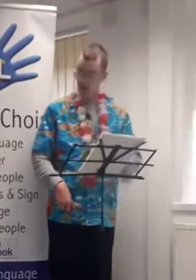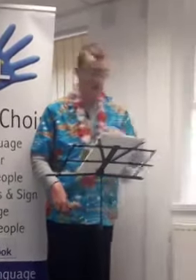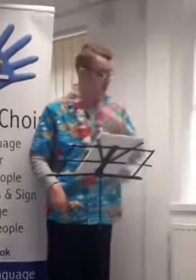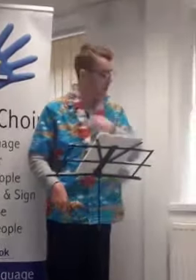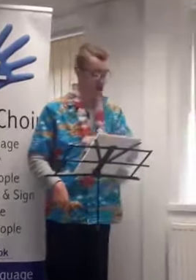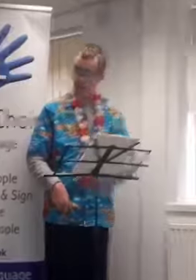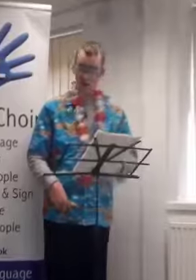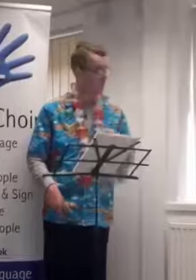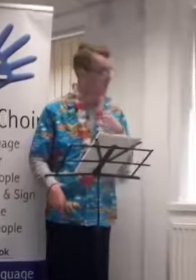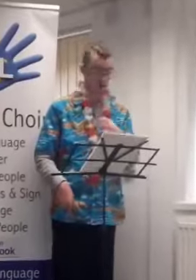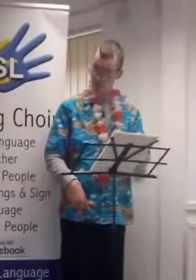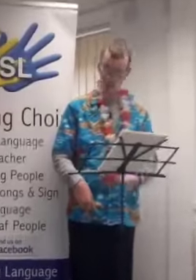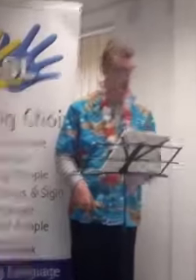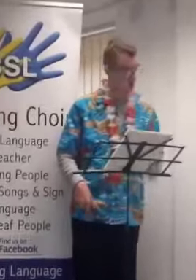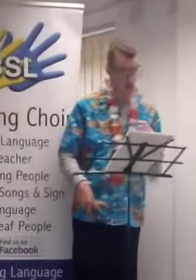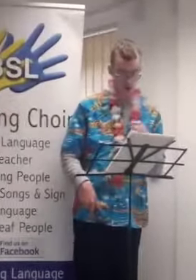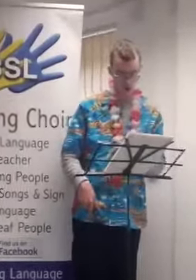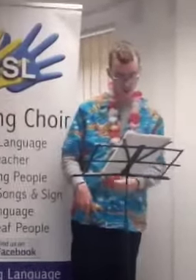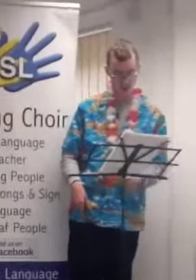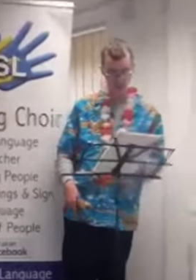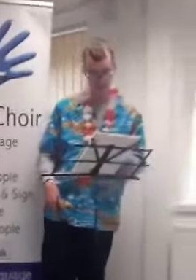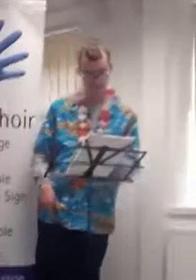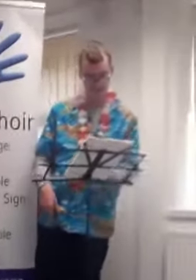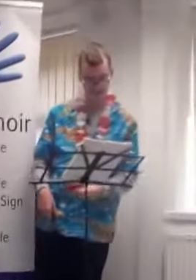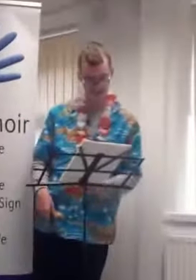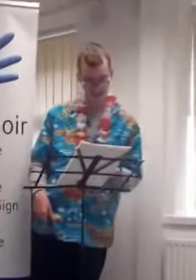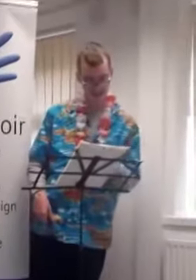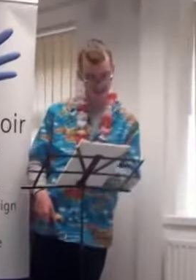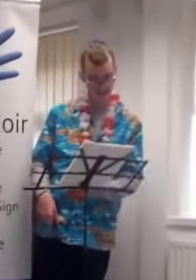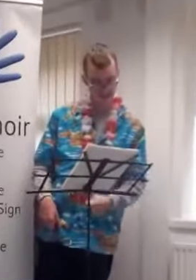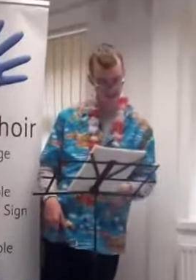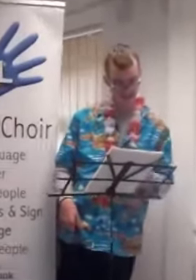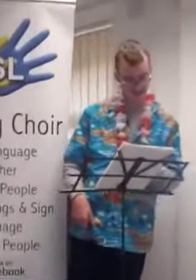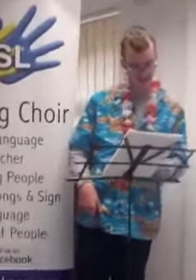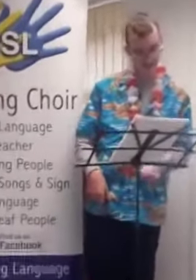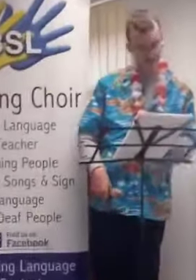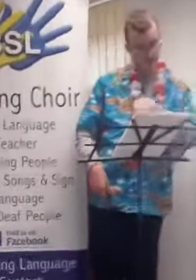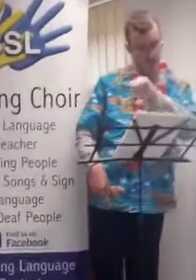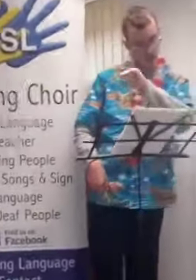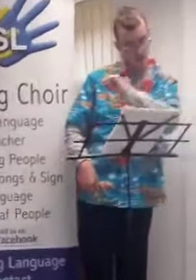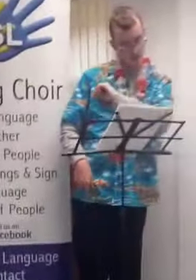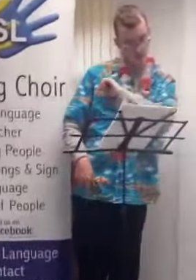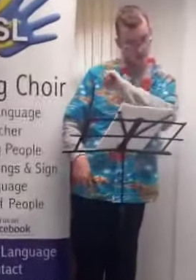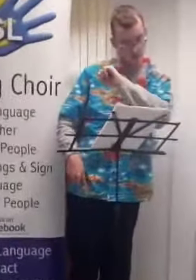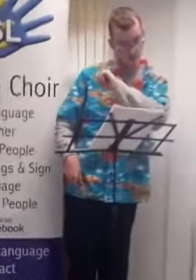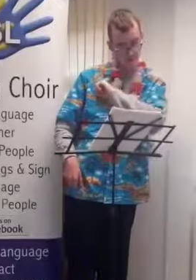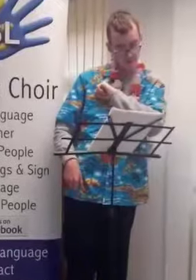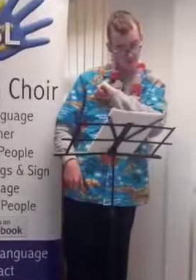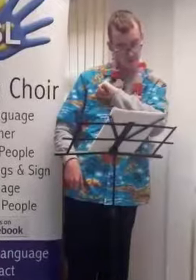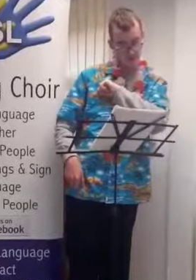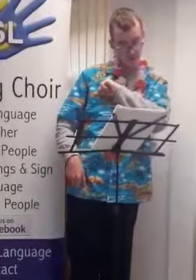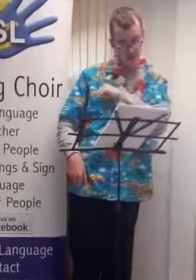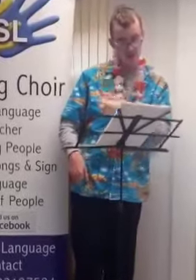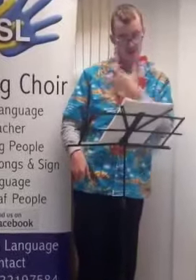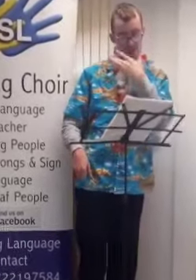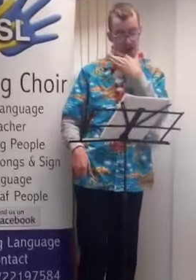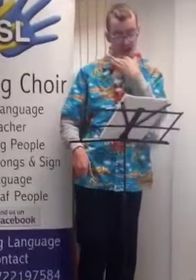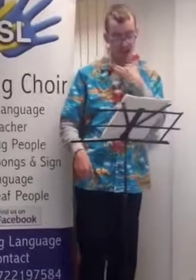of this